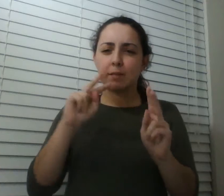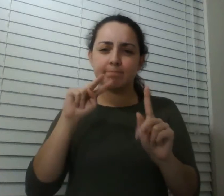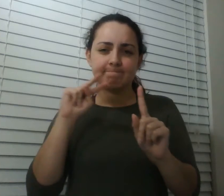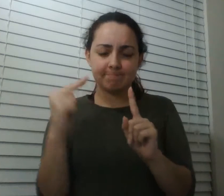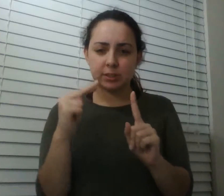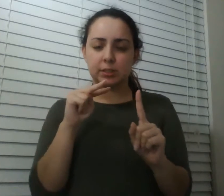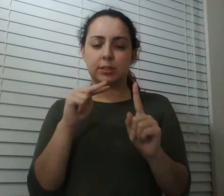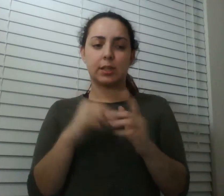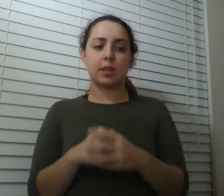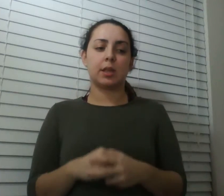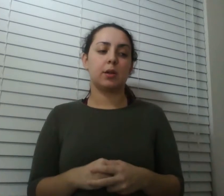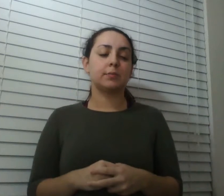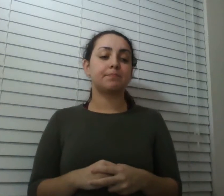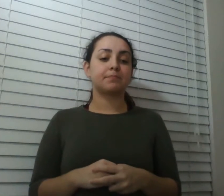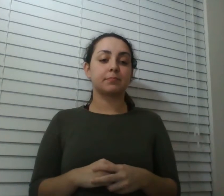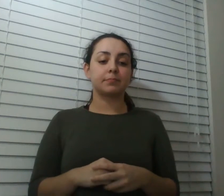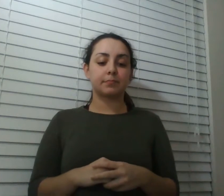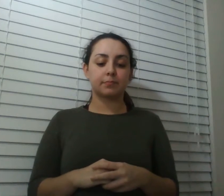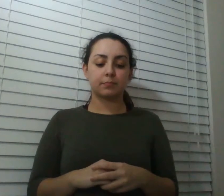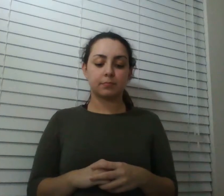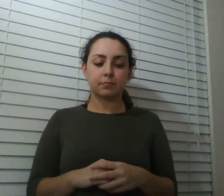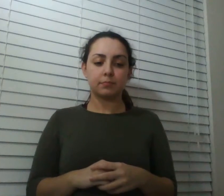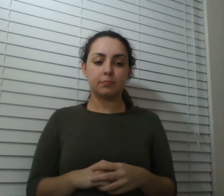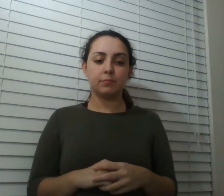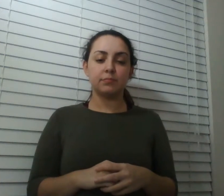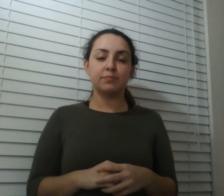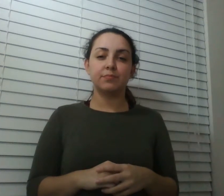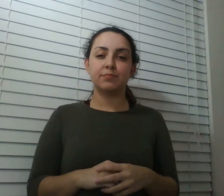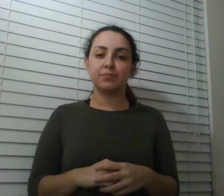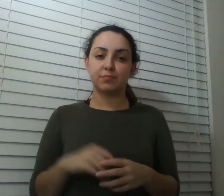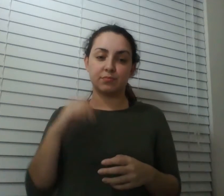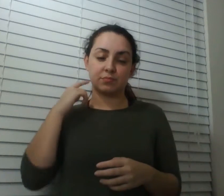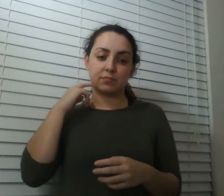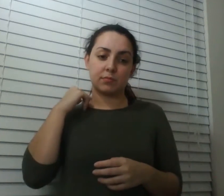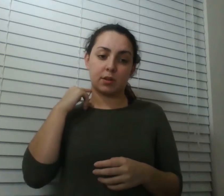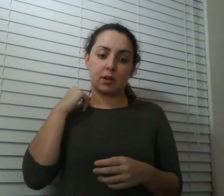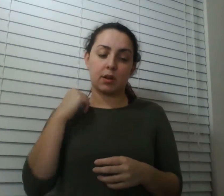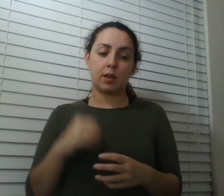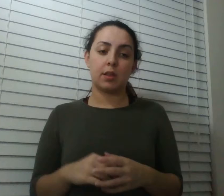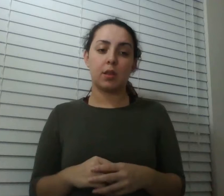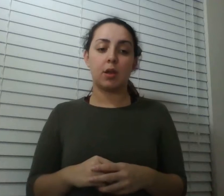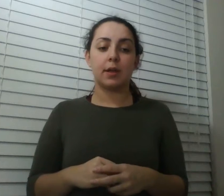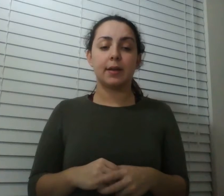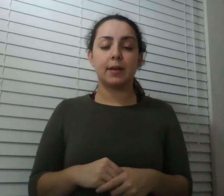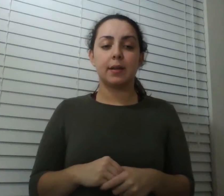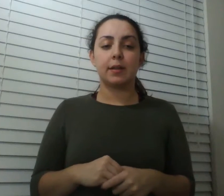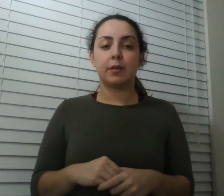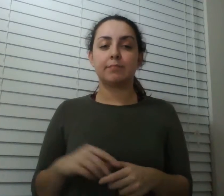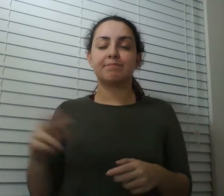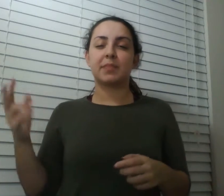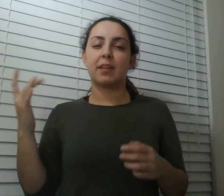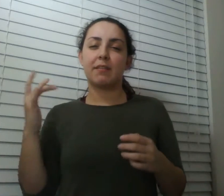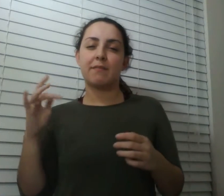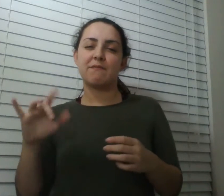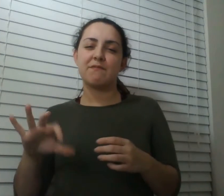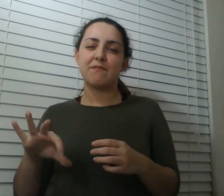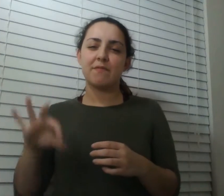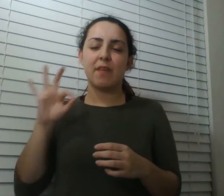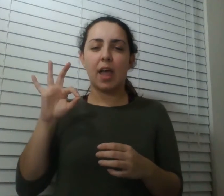honeybee yeah it also doesn't hurt too much and it doesn't hurt too little so it's like a midpoint exactly and a middle point in this